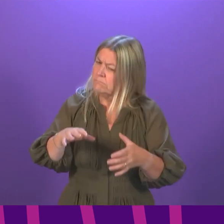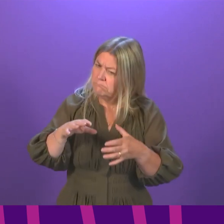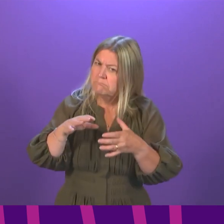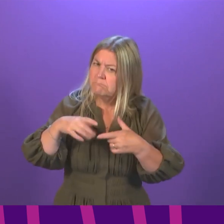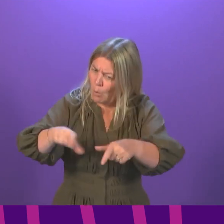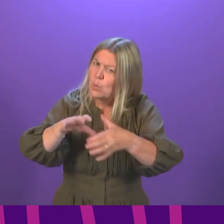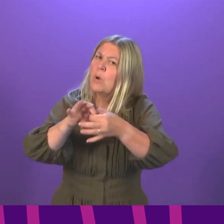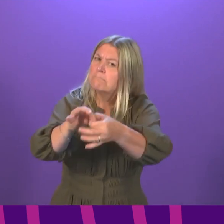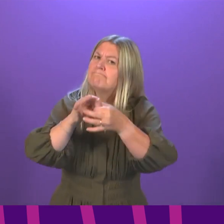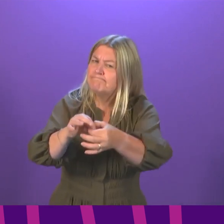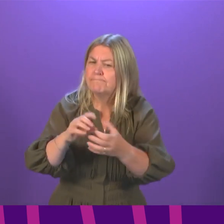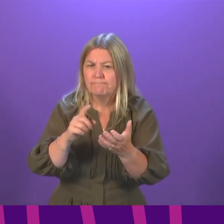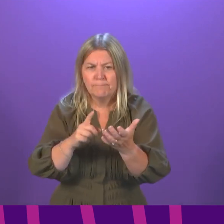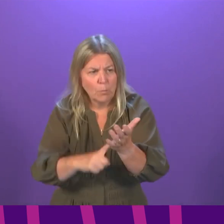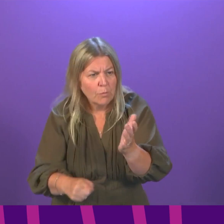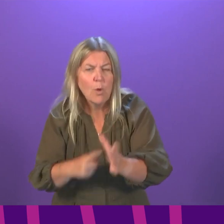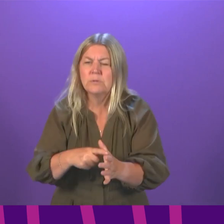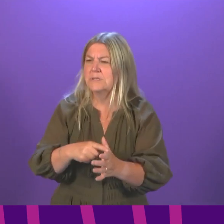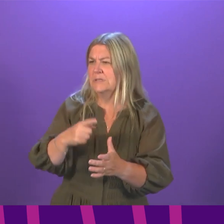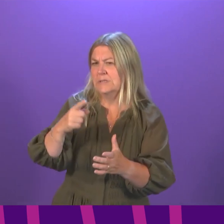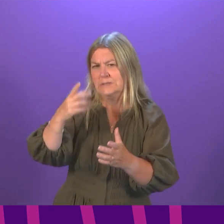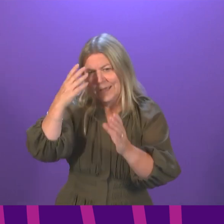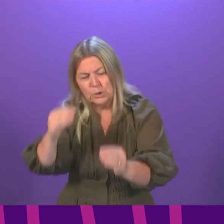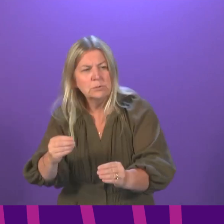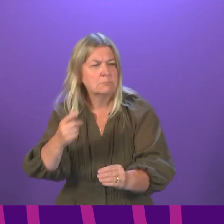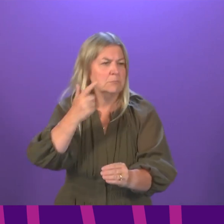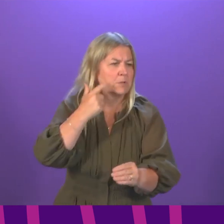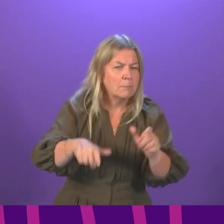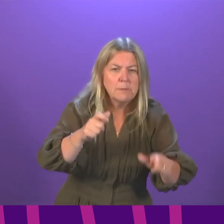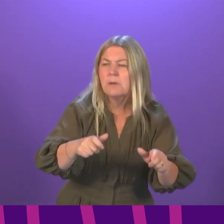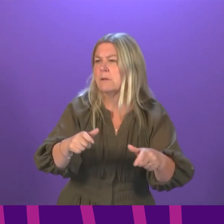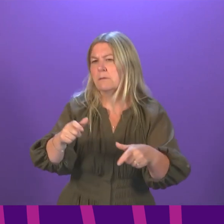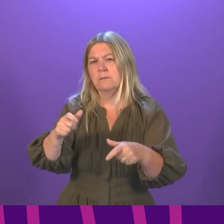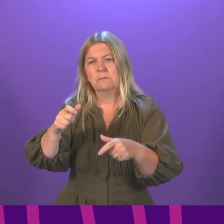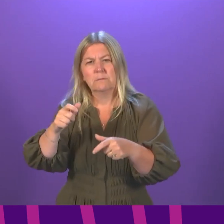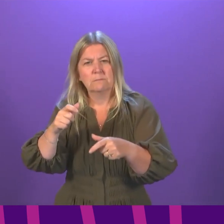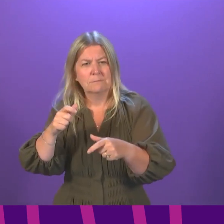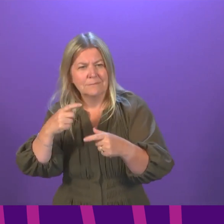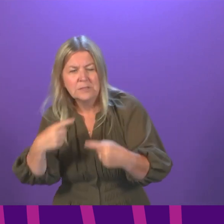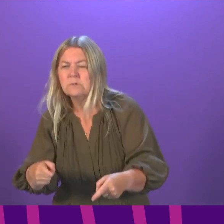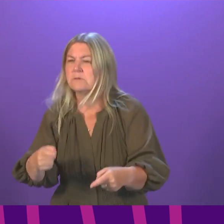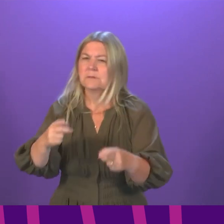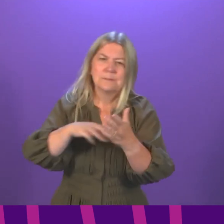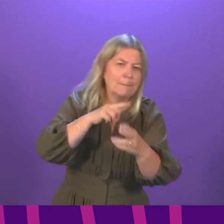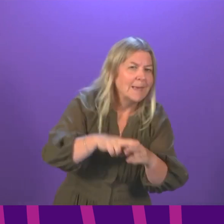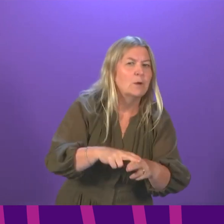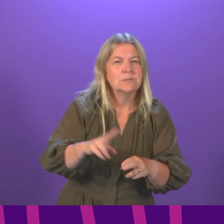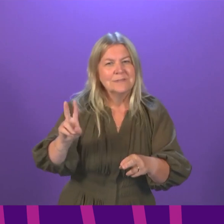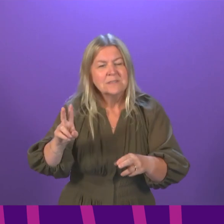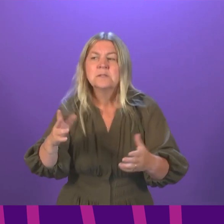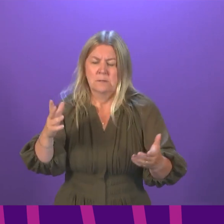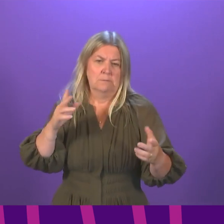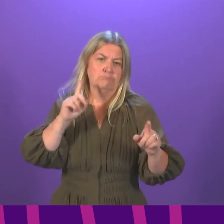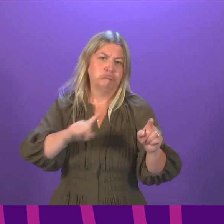teachers' unions, parents and young people themselves. That has, throughout the pandemic, taken place under the